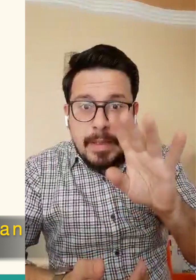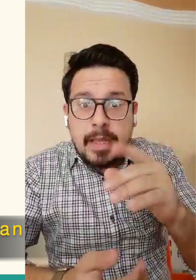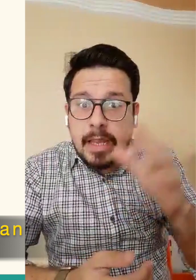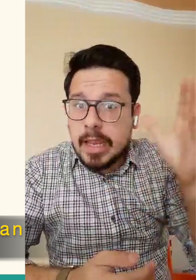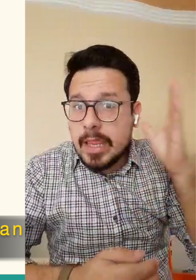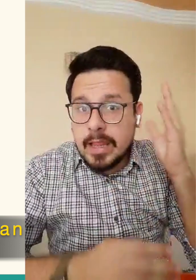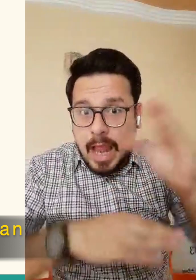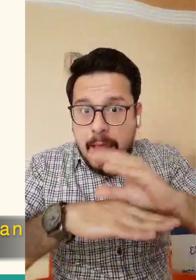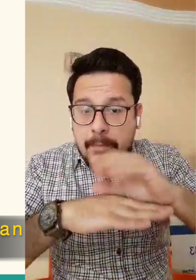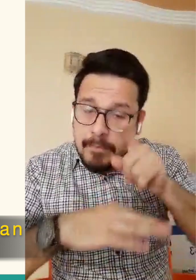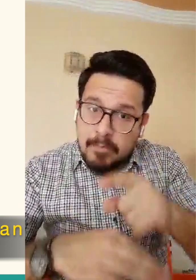Islamic month.